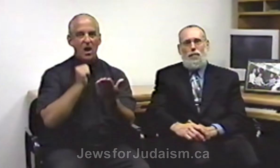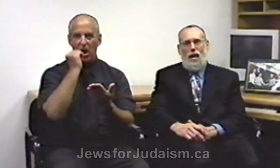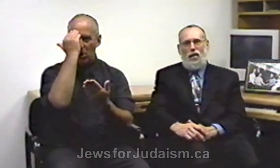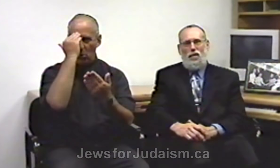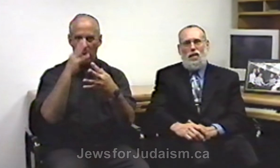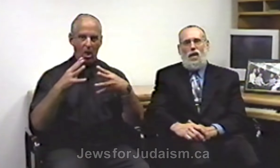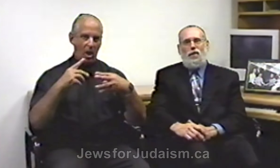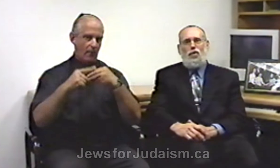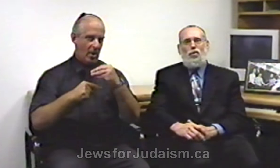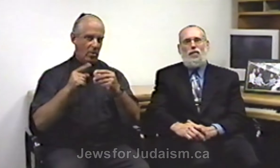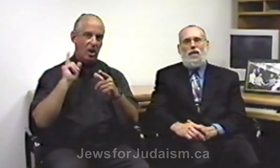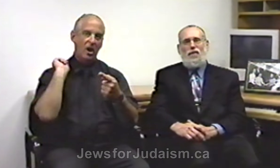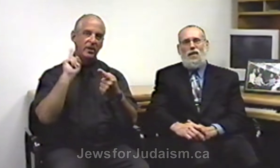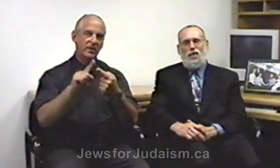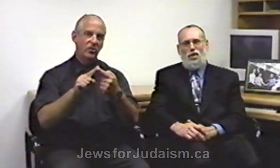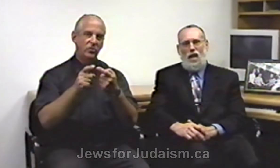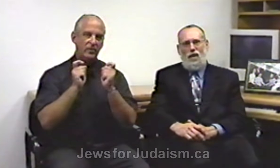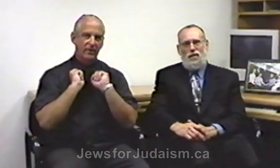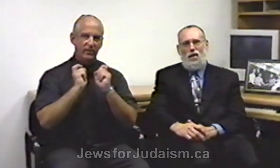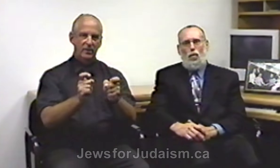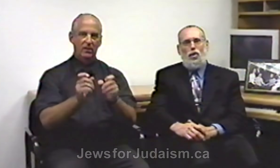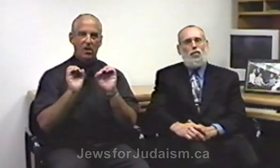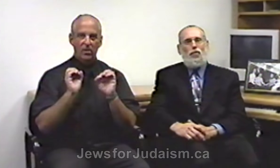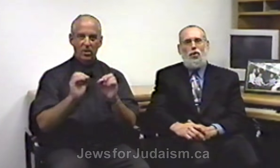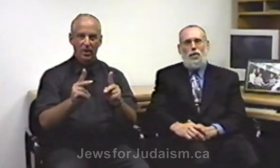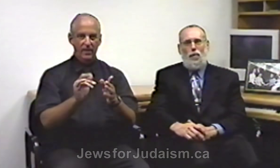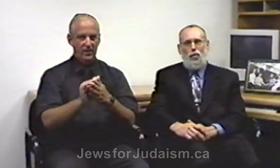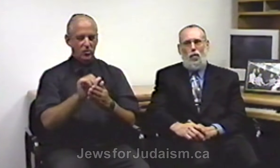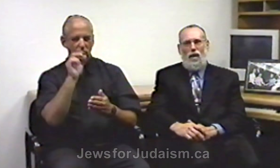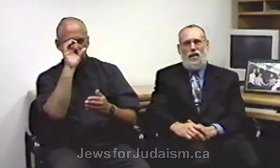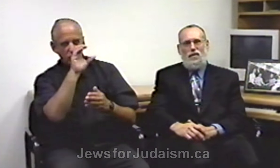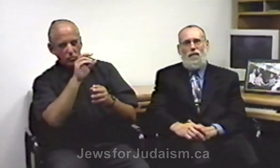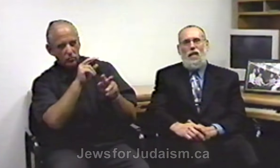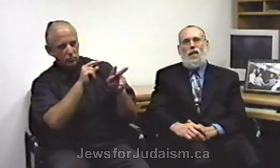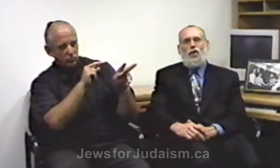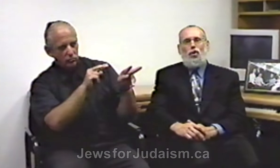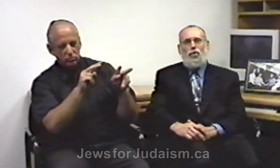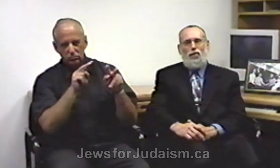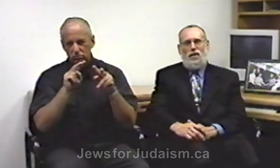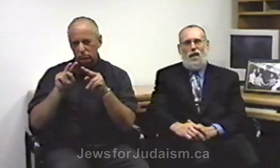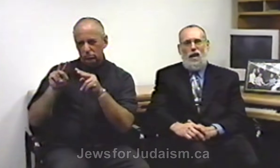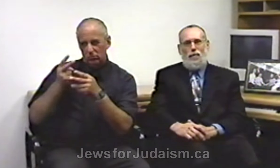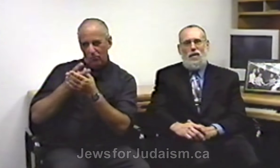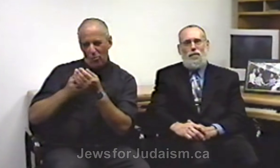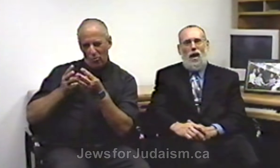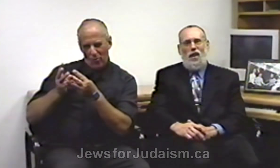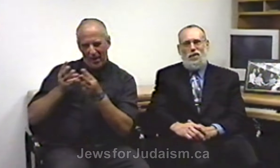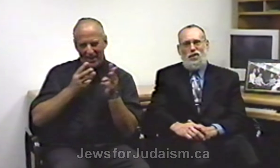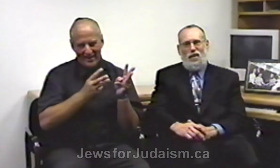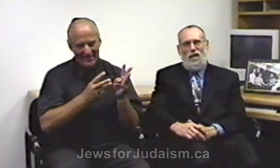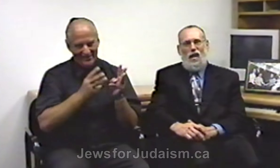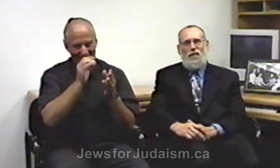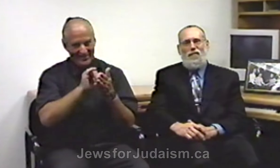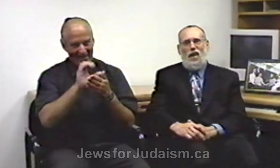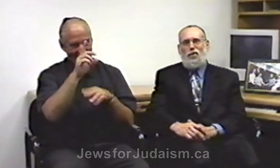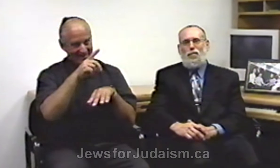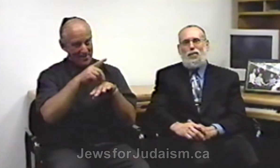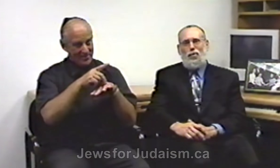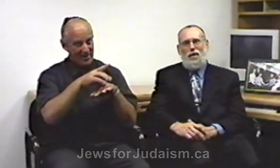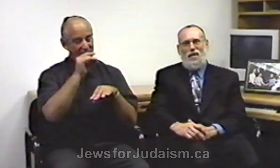about until you've given it a chance where you've looked both ways looked for the diamond polished it and found the beauty